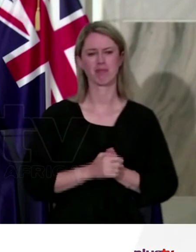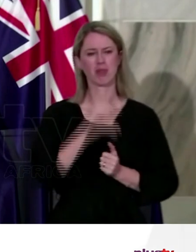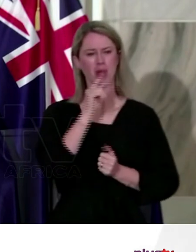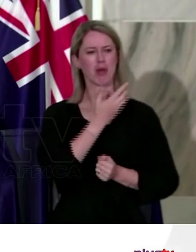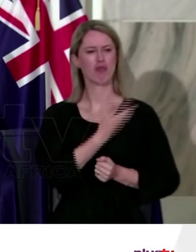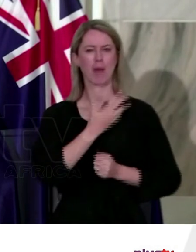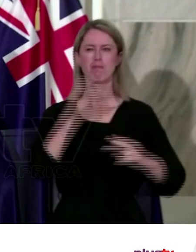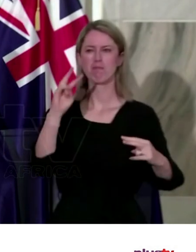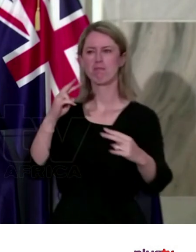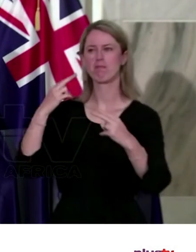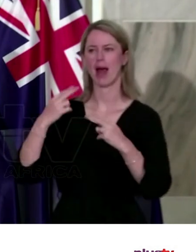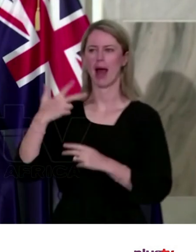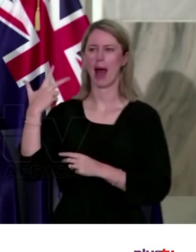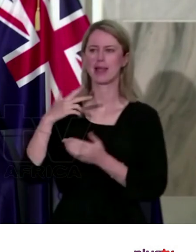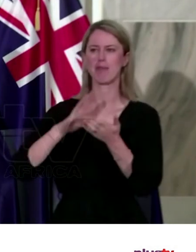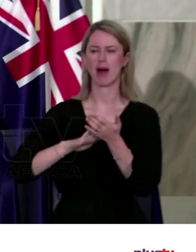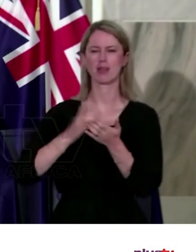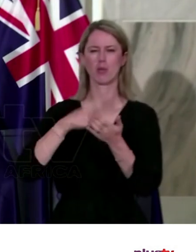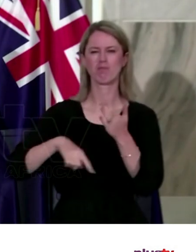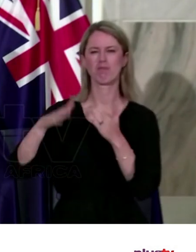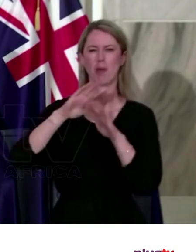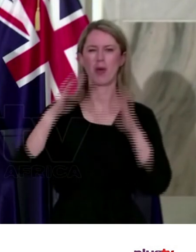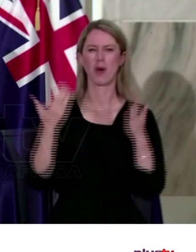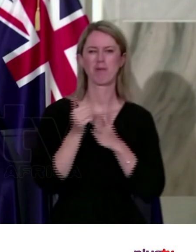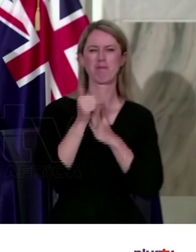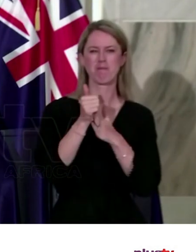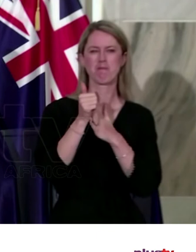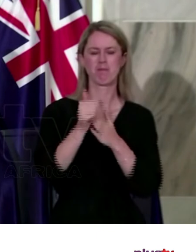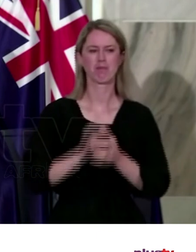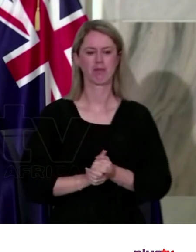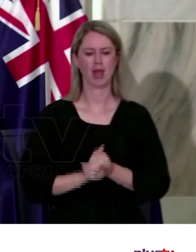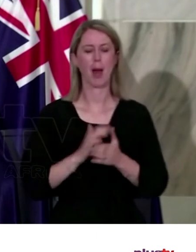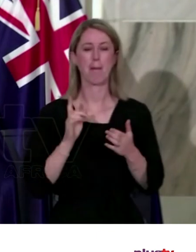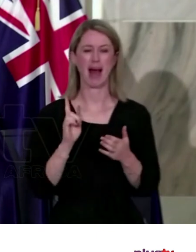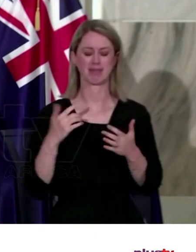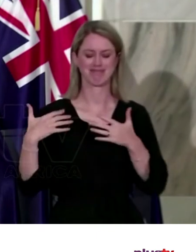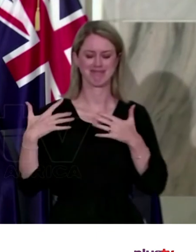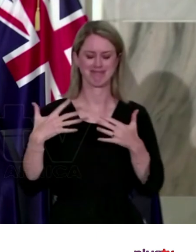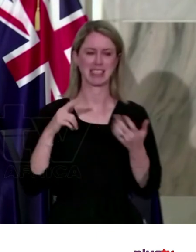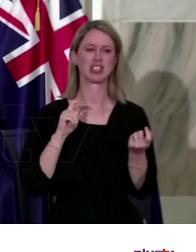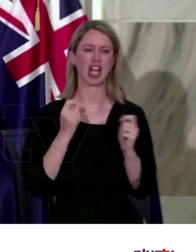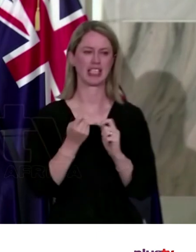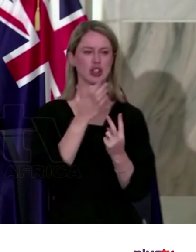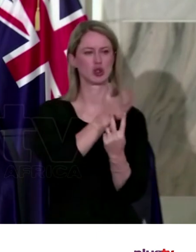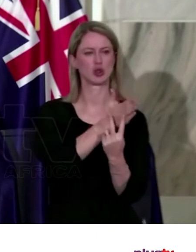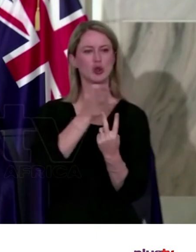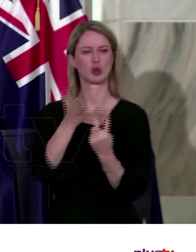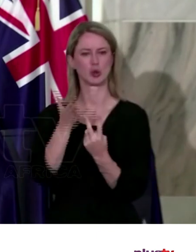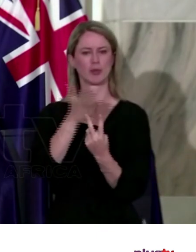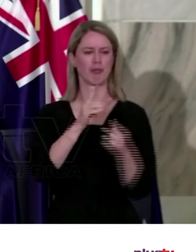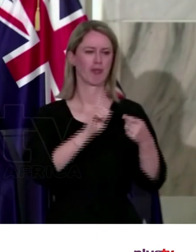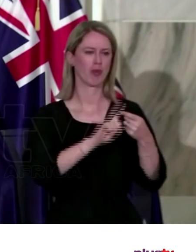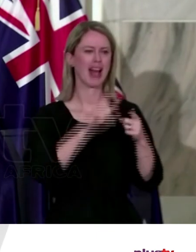in regions as soon as the target is reached. Vaccine certificates will be central to the new system, according to Prime Minister